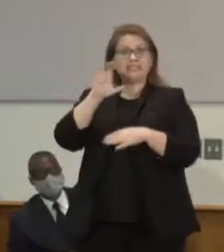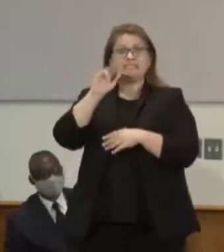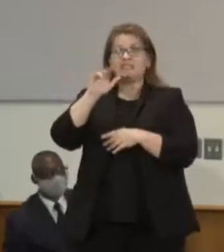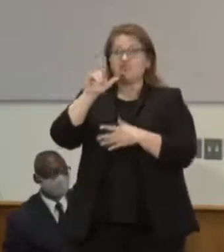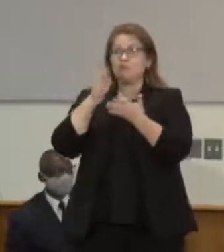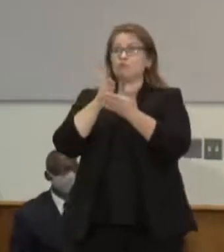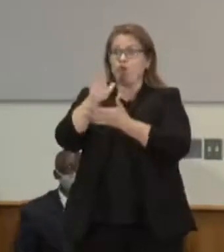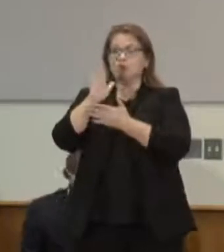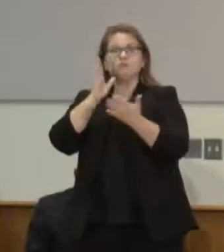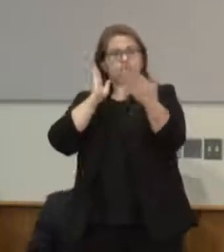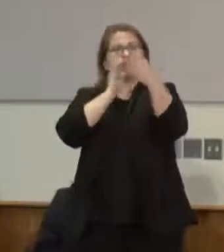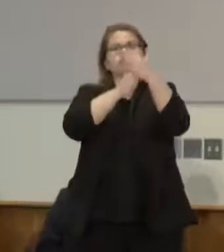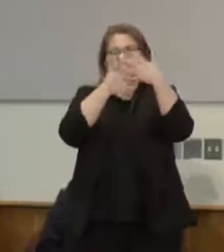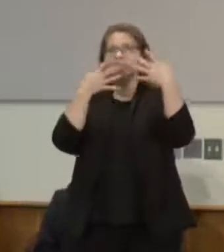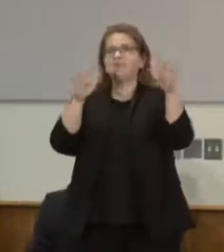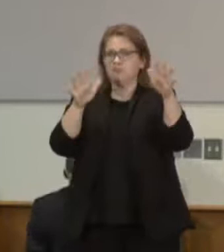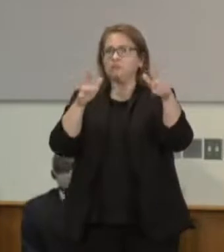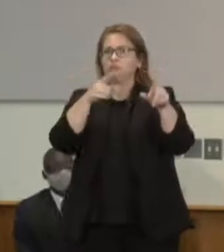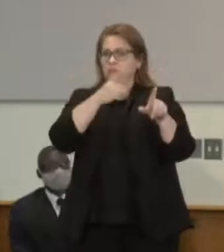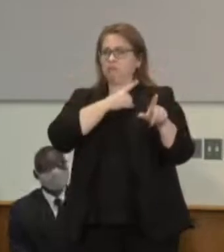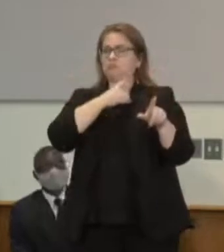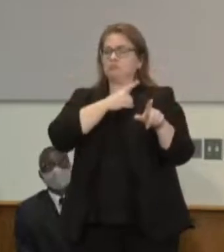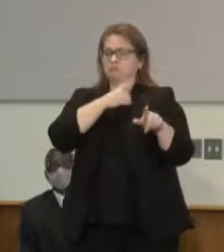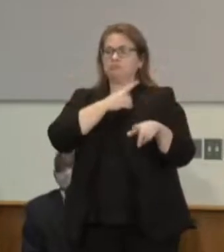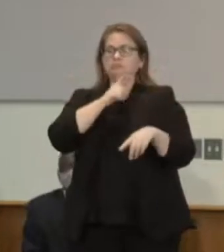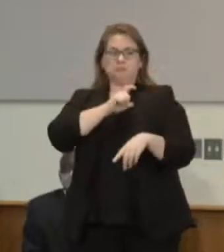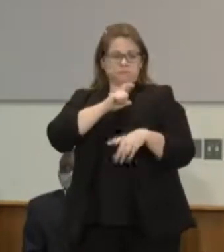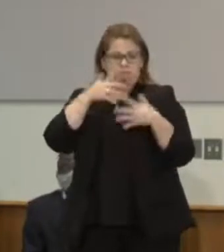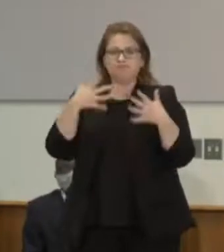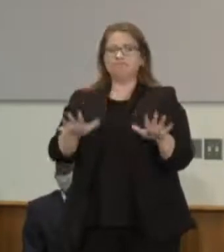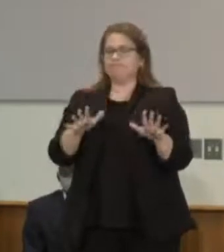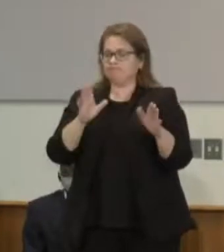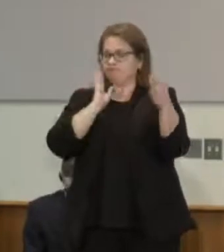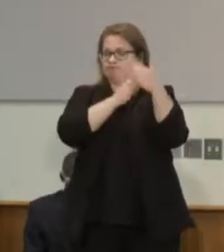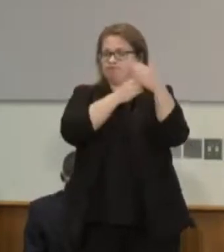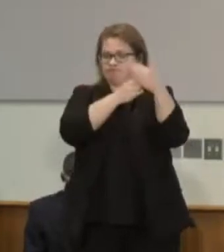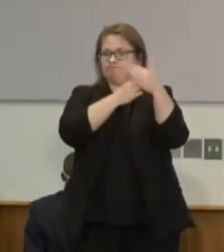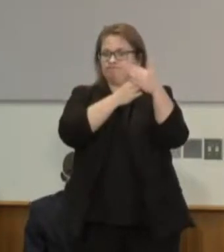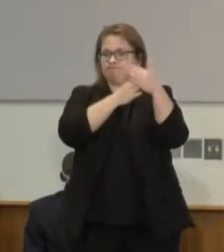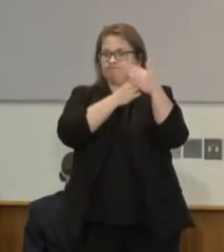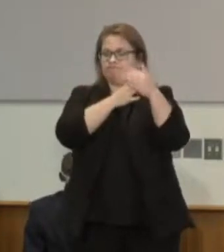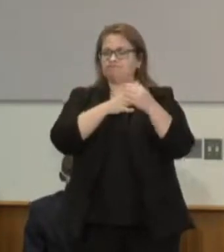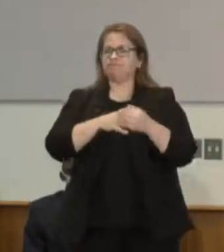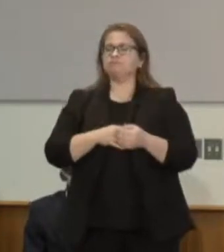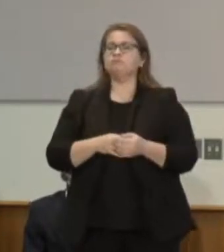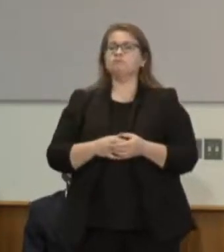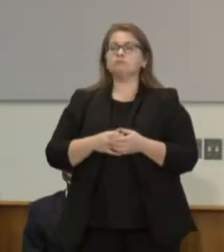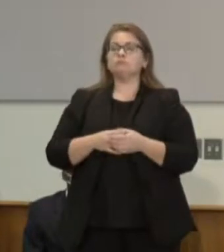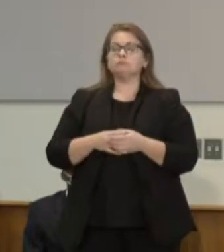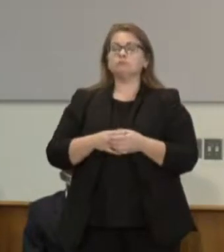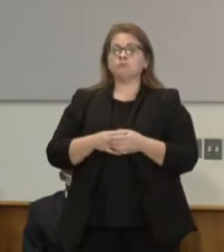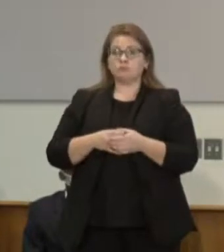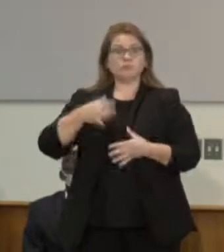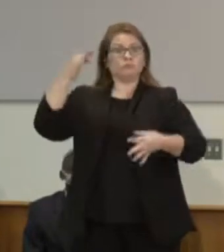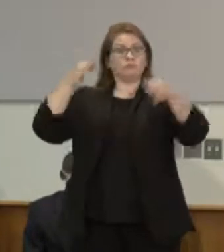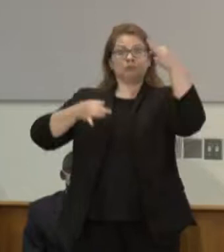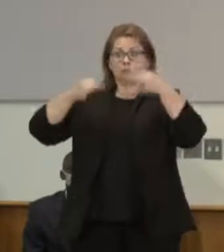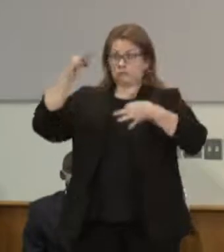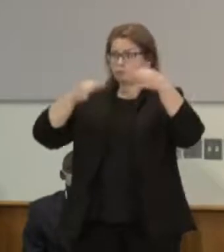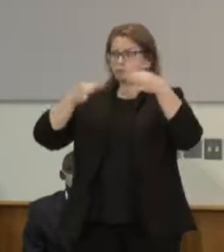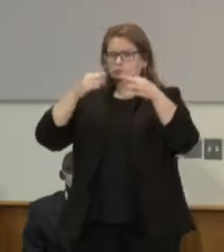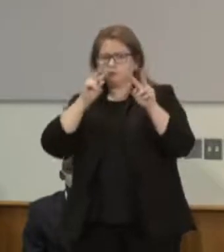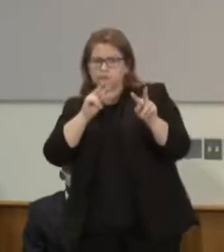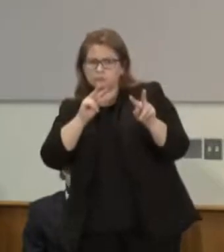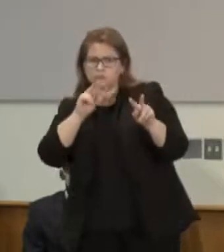against the Minneapolis Police Department. At the same time, our judicial branch is hearing criminal charges against the